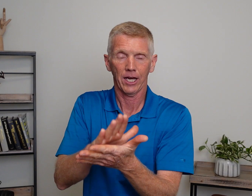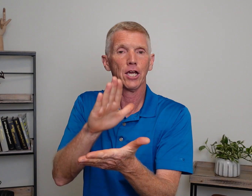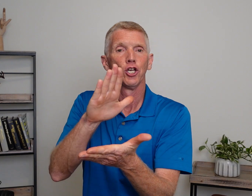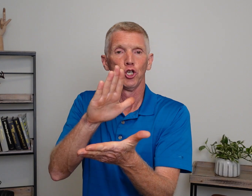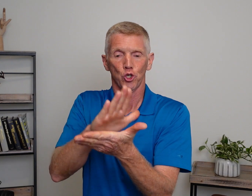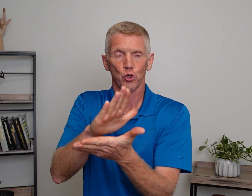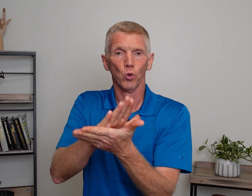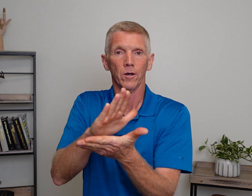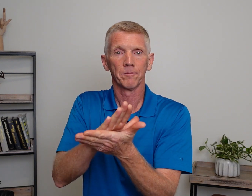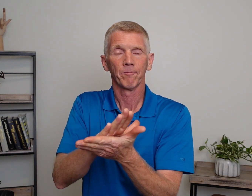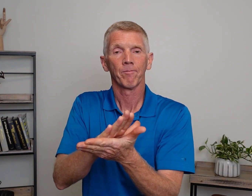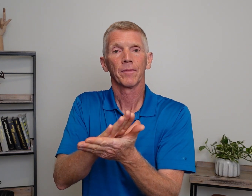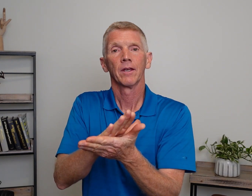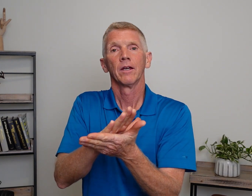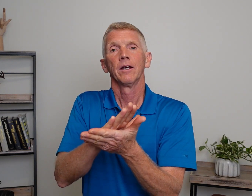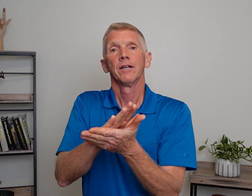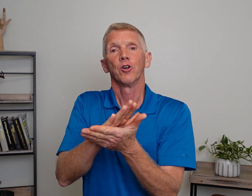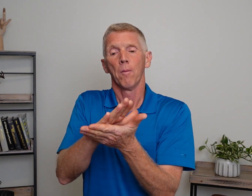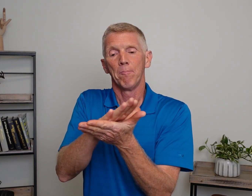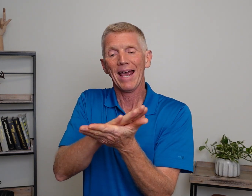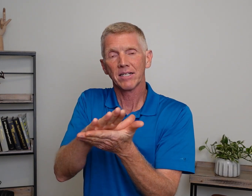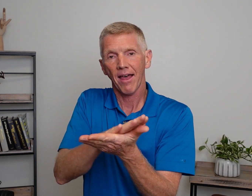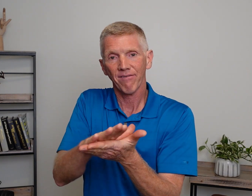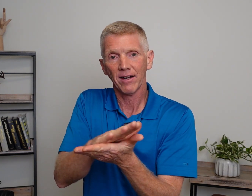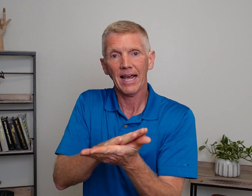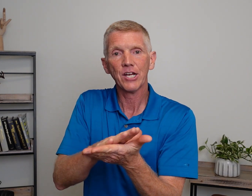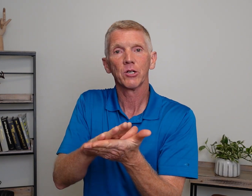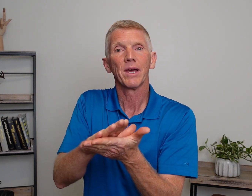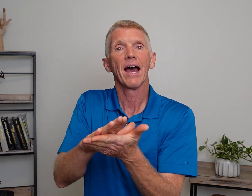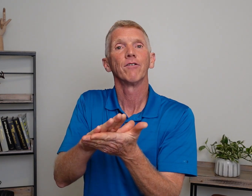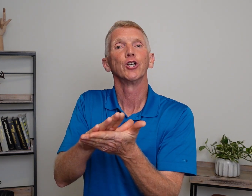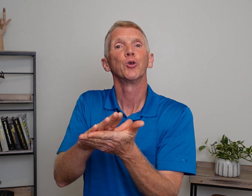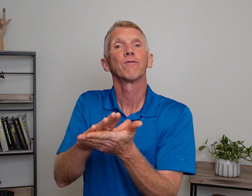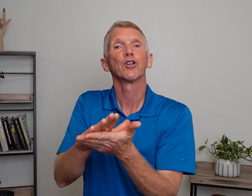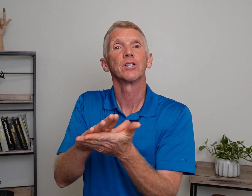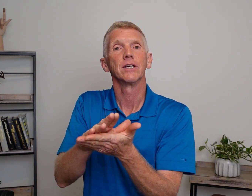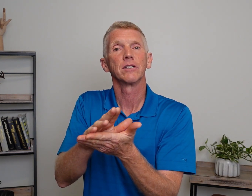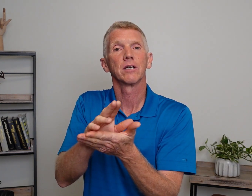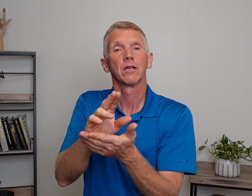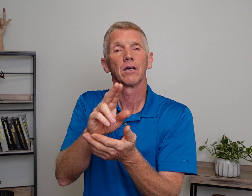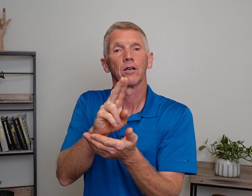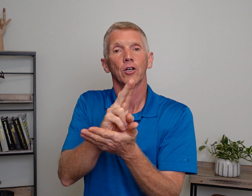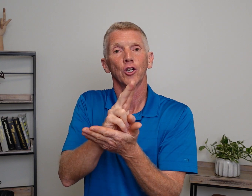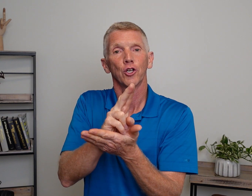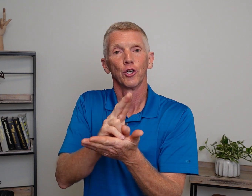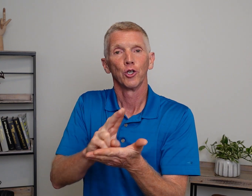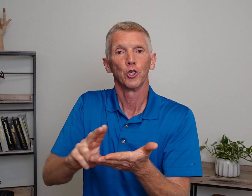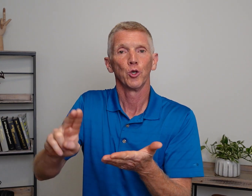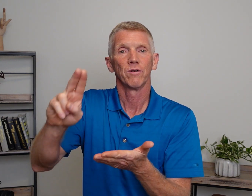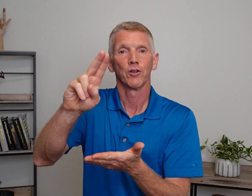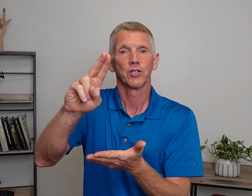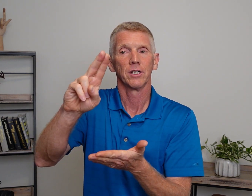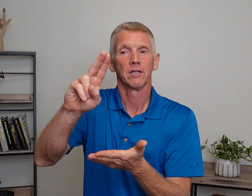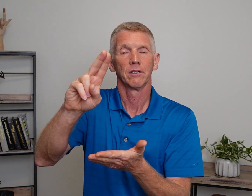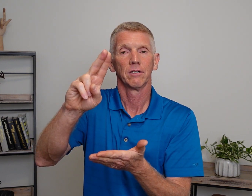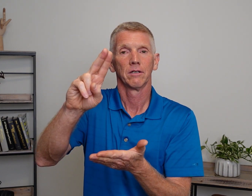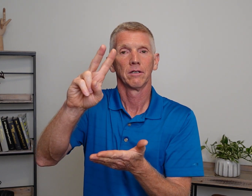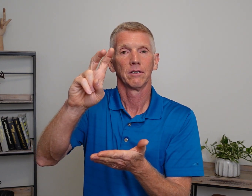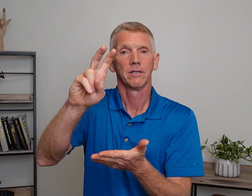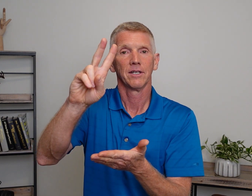Okay? School. So, based on that foundation, we have universities. University. See